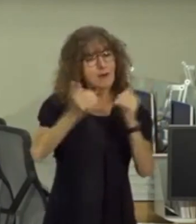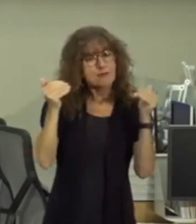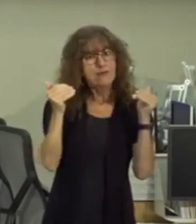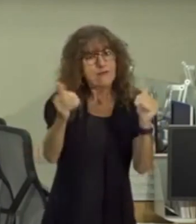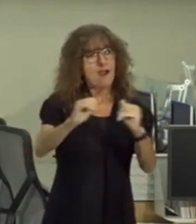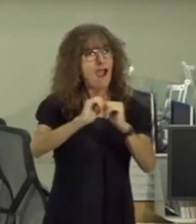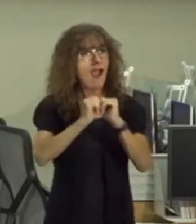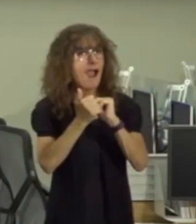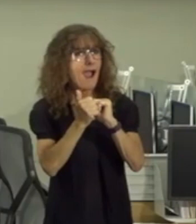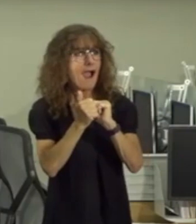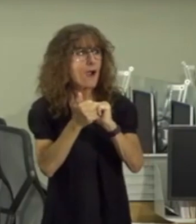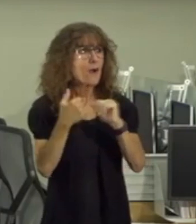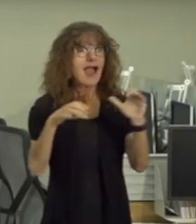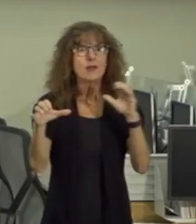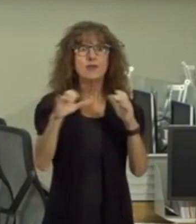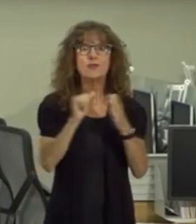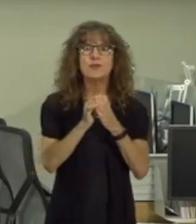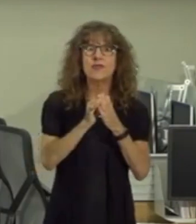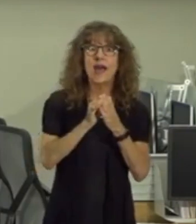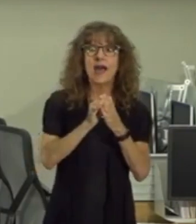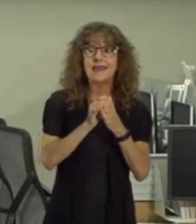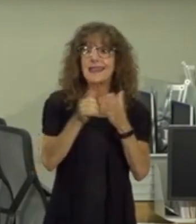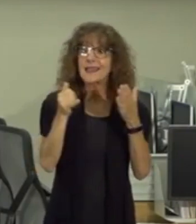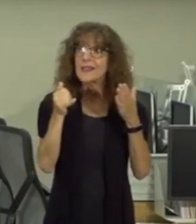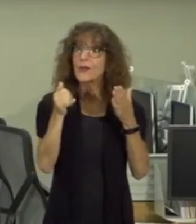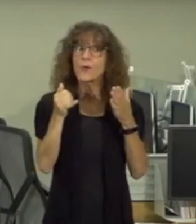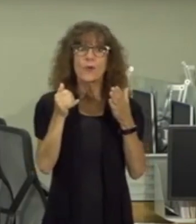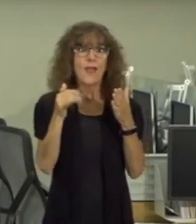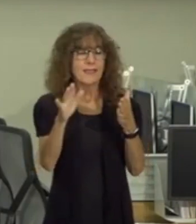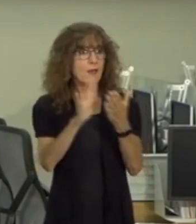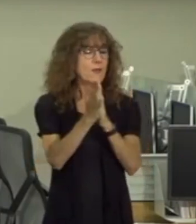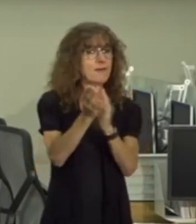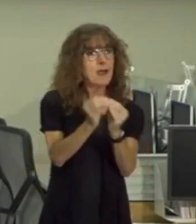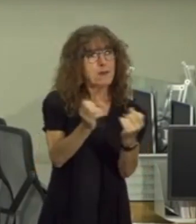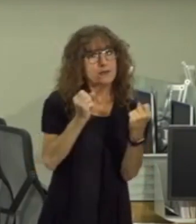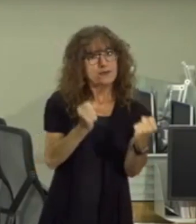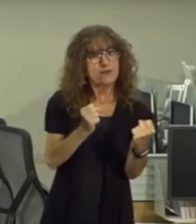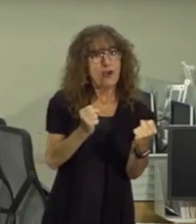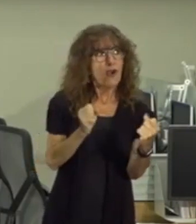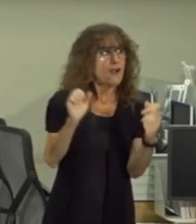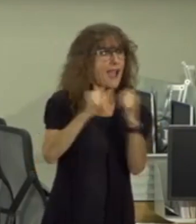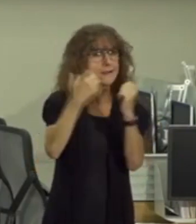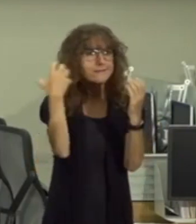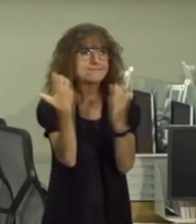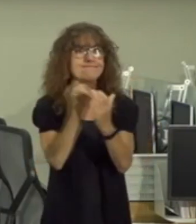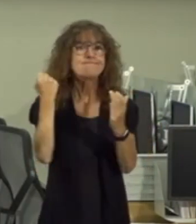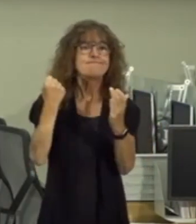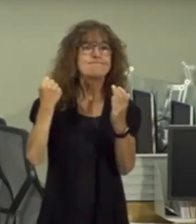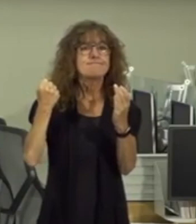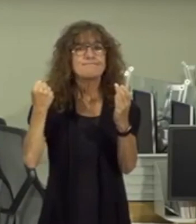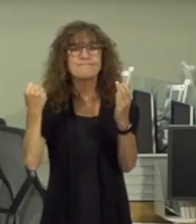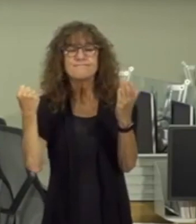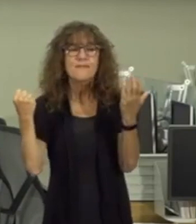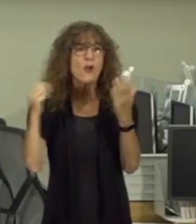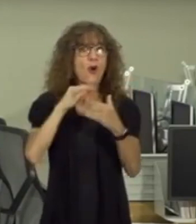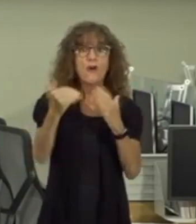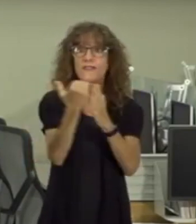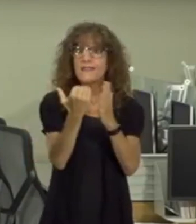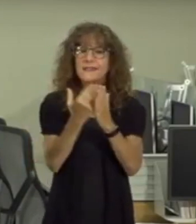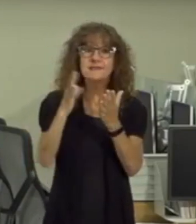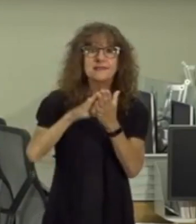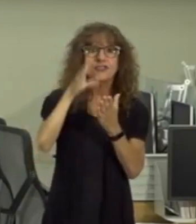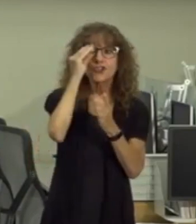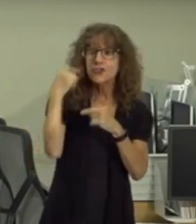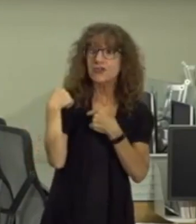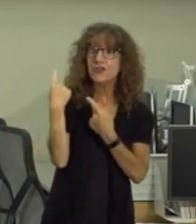forward how do we do so in a way that leaves us stronger than ever how do we maximize and take advantage of all of the lessons that we have